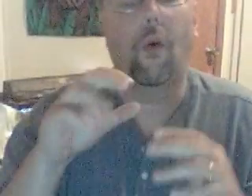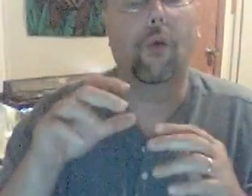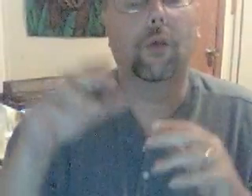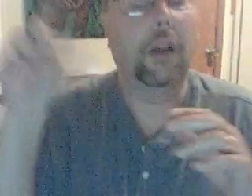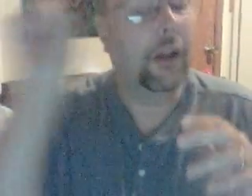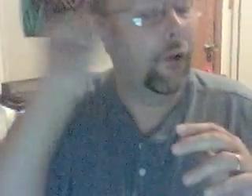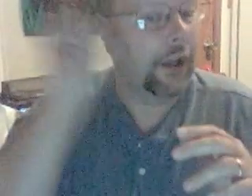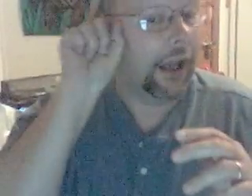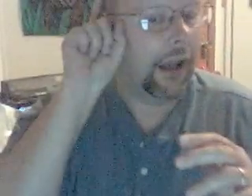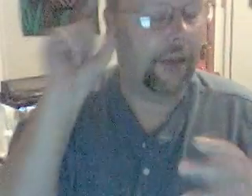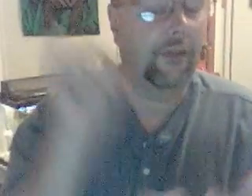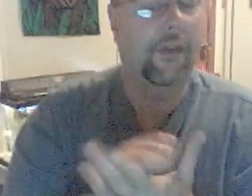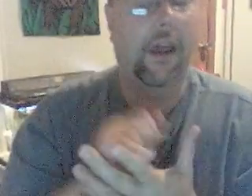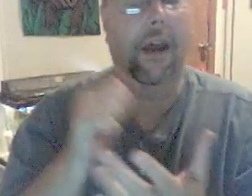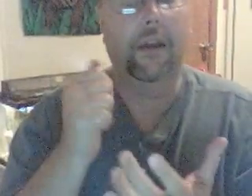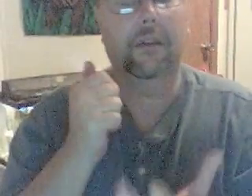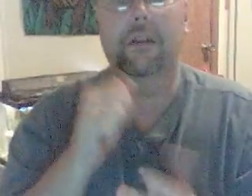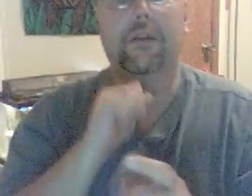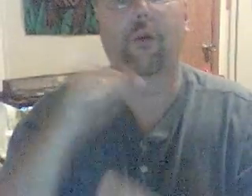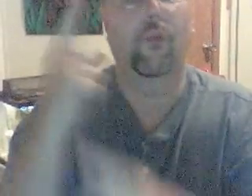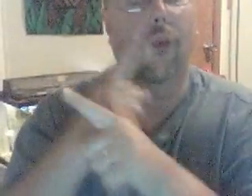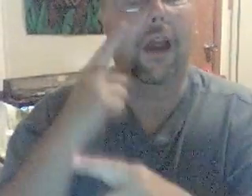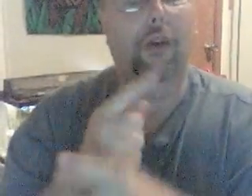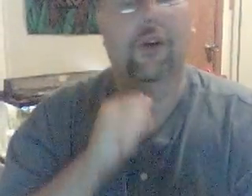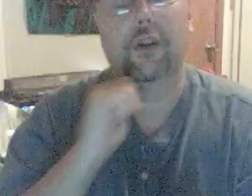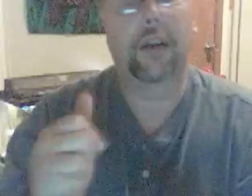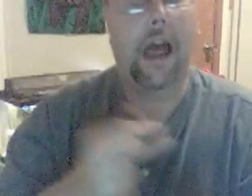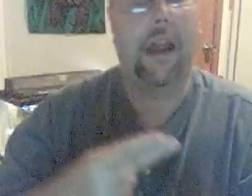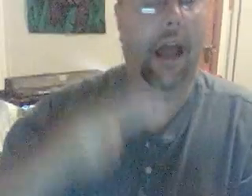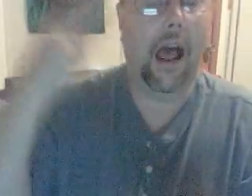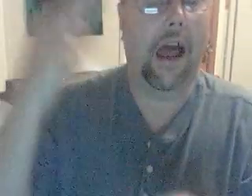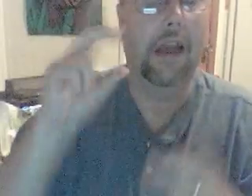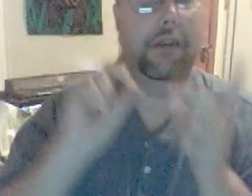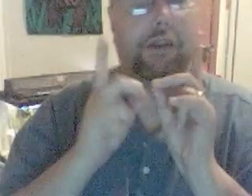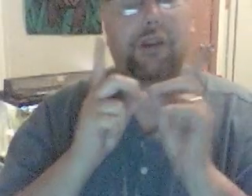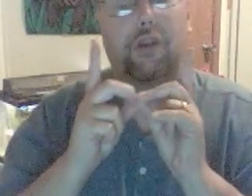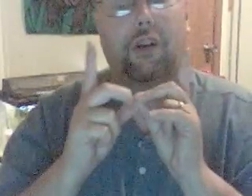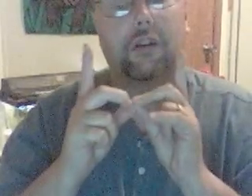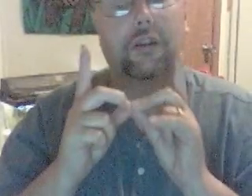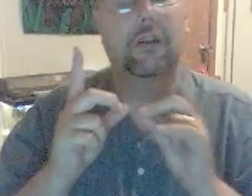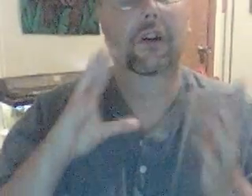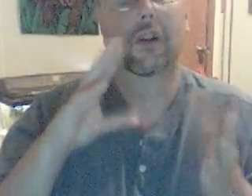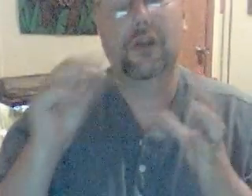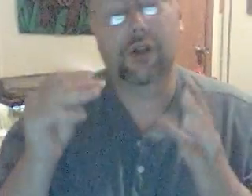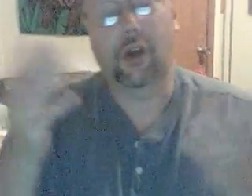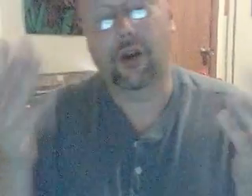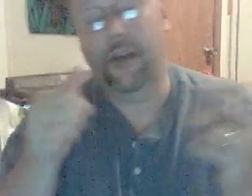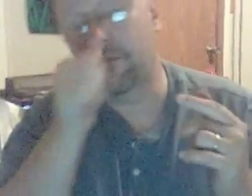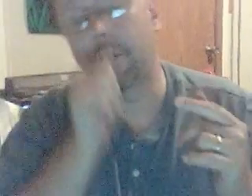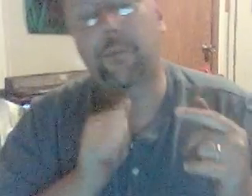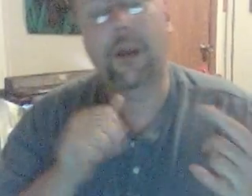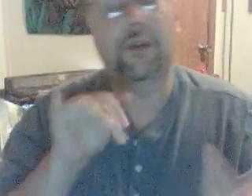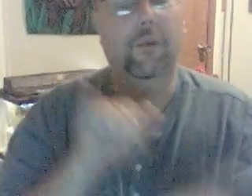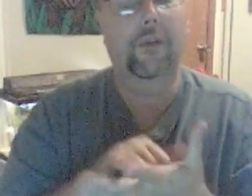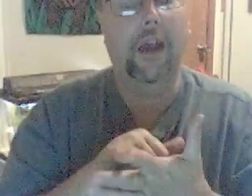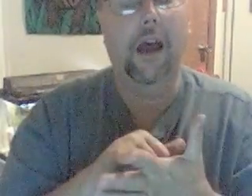hearing aid that is the regular, not high digital. So I have to be patient with that.